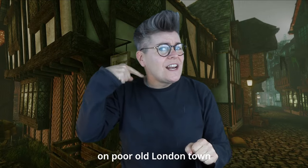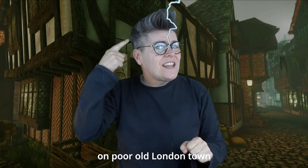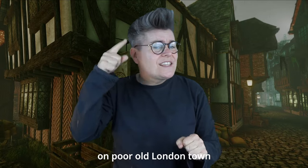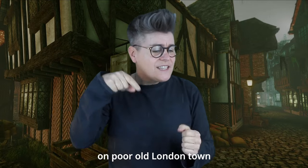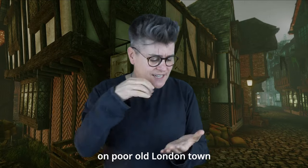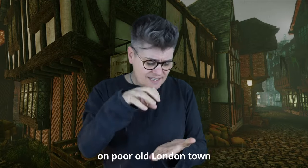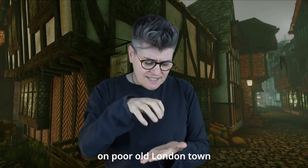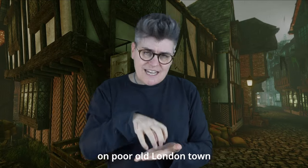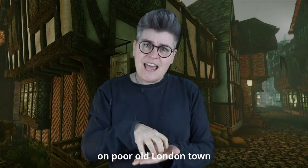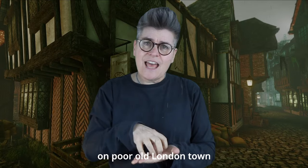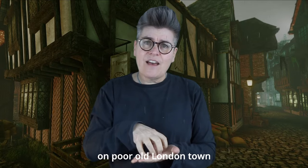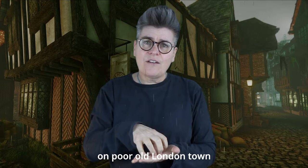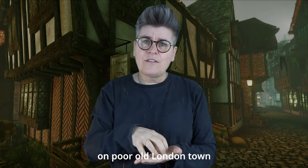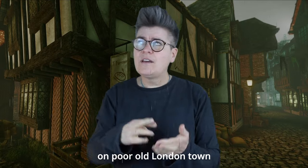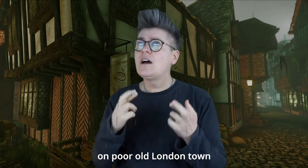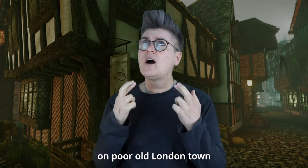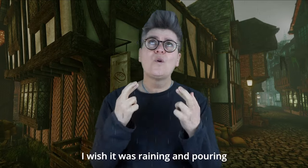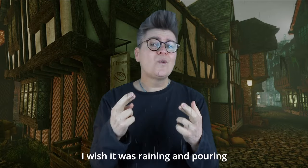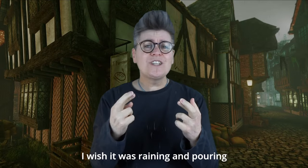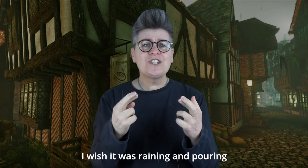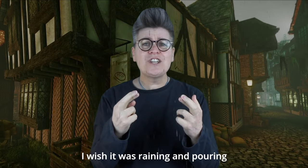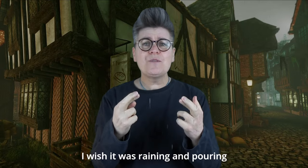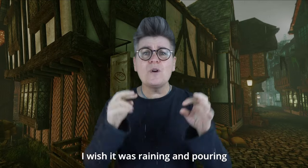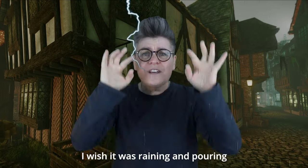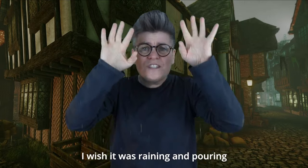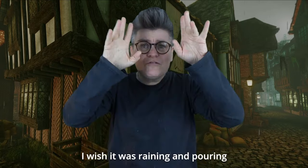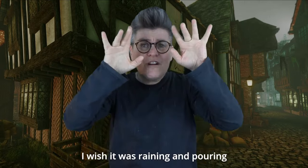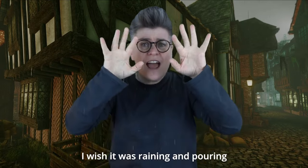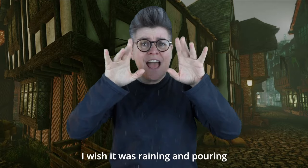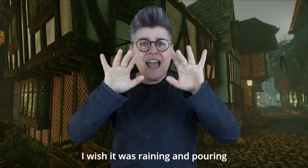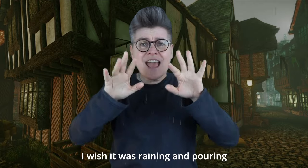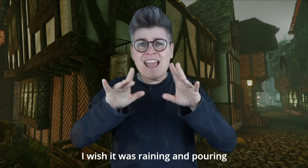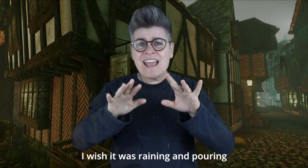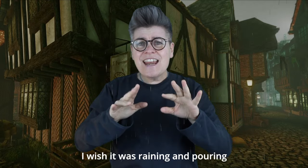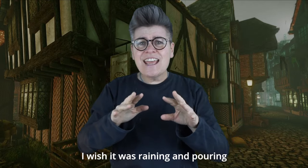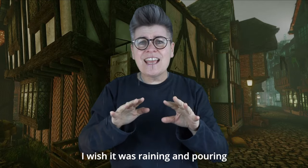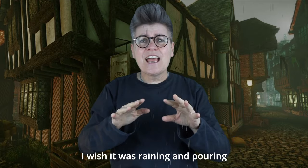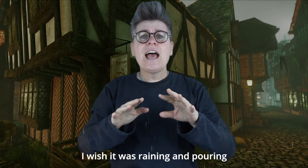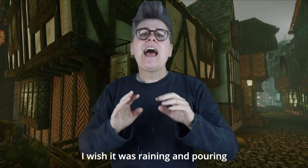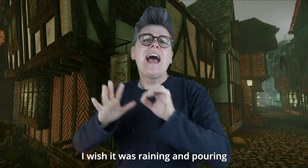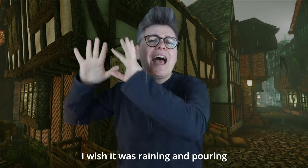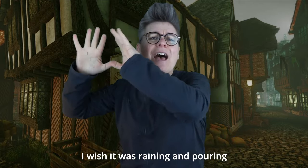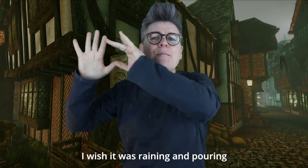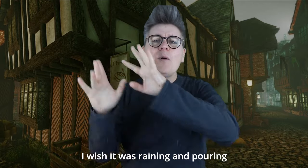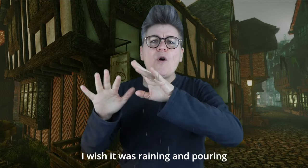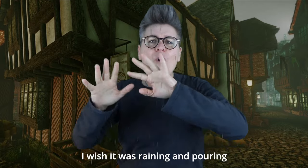London town I wish it was raining and pouring